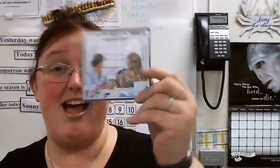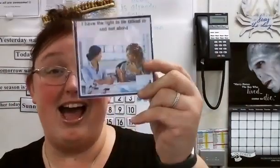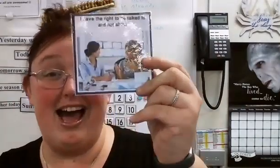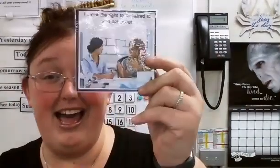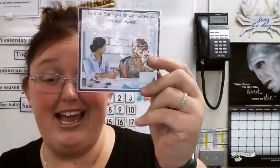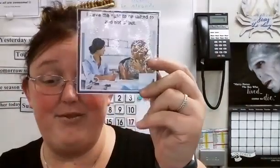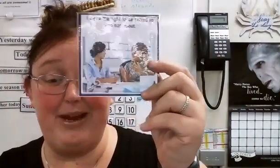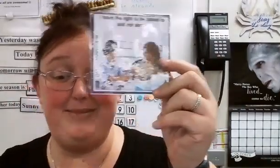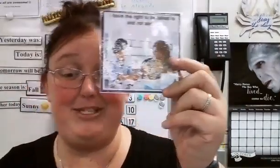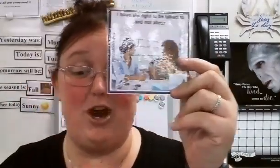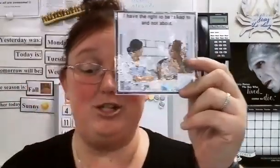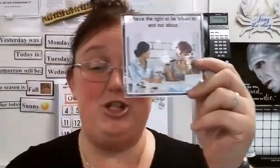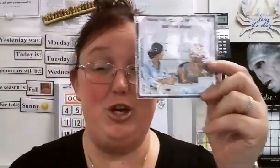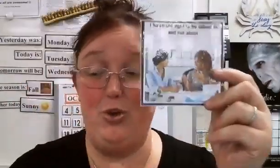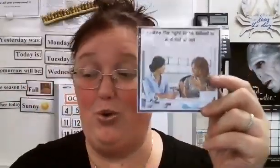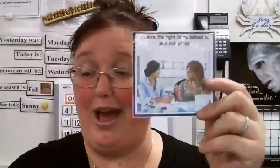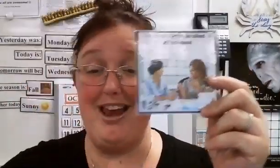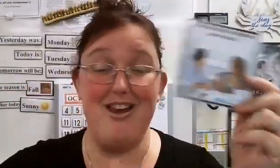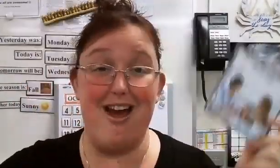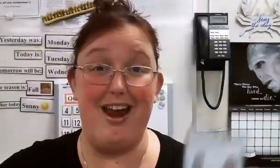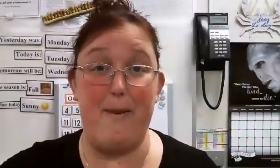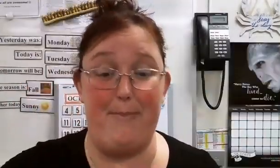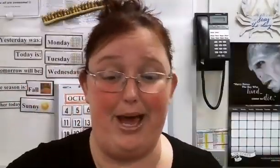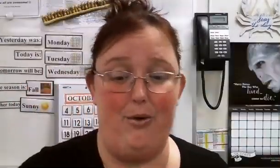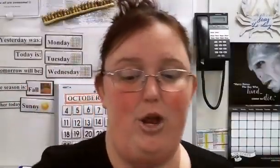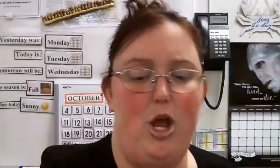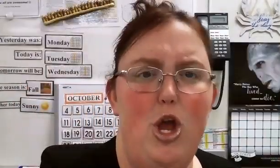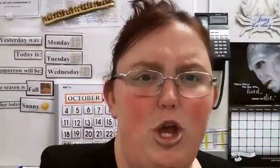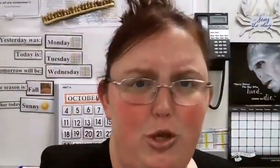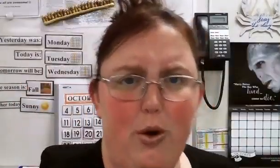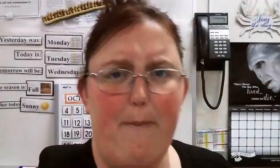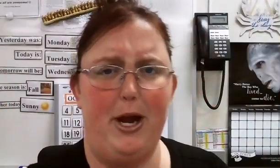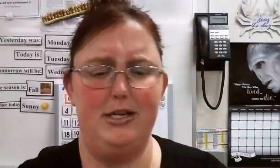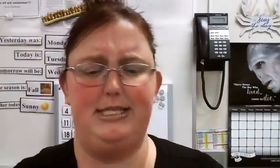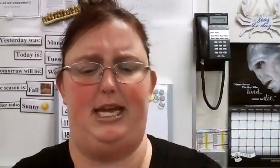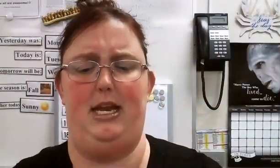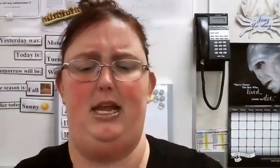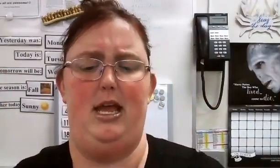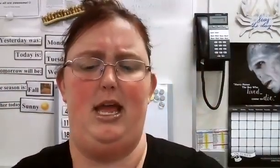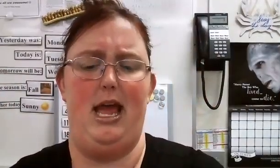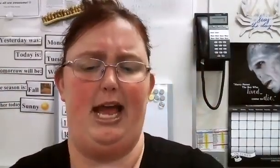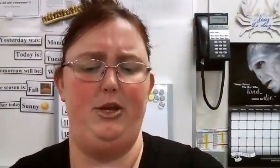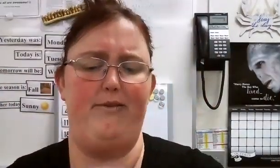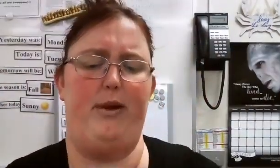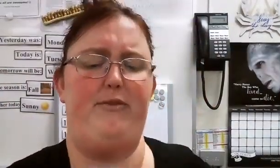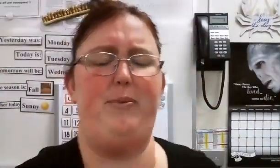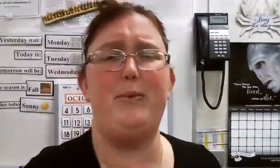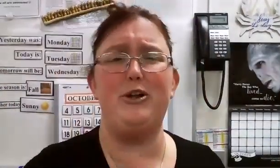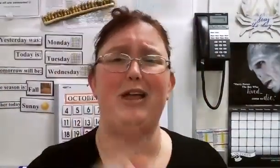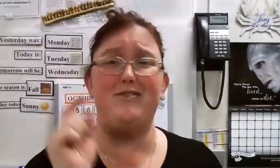I have the right to be talked to and not about your person, and you have the right for the people in your life